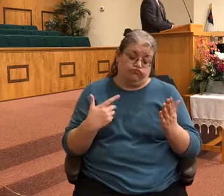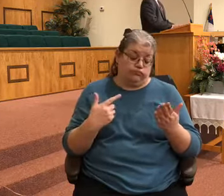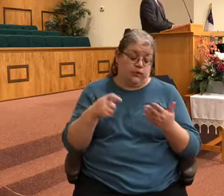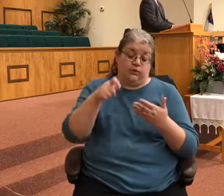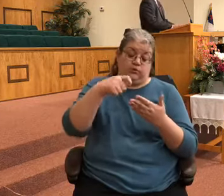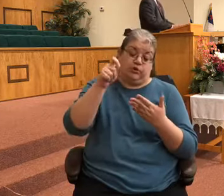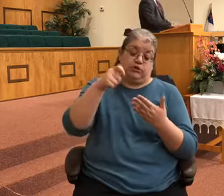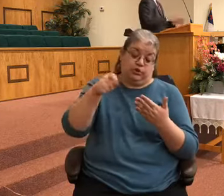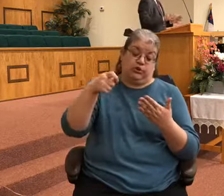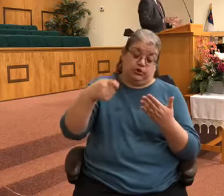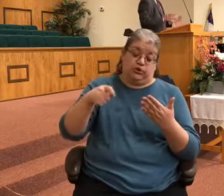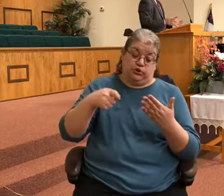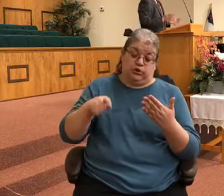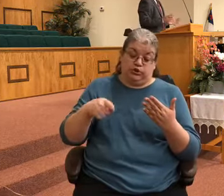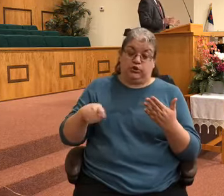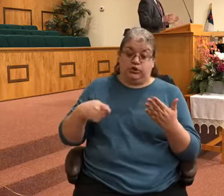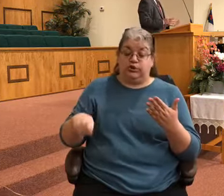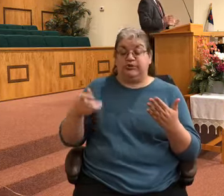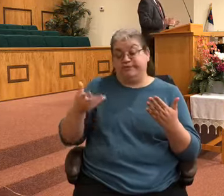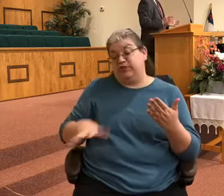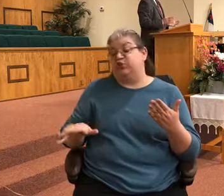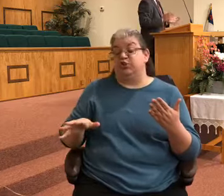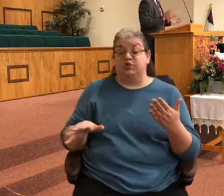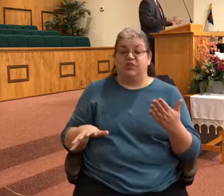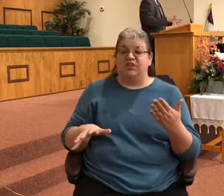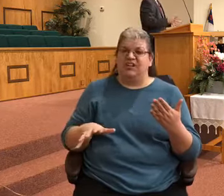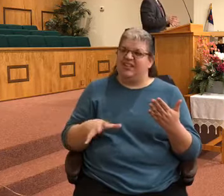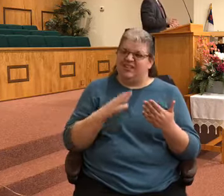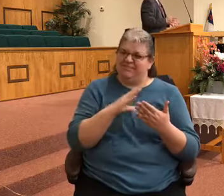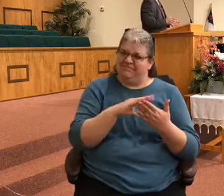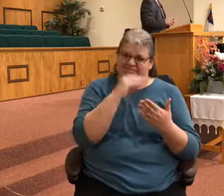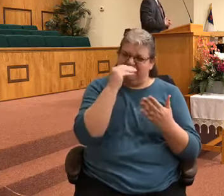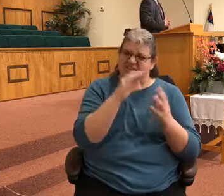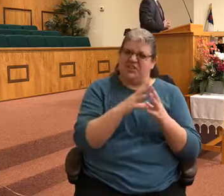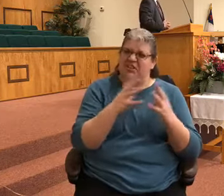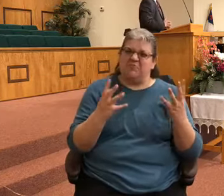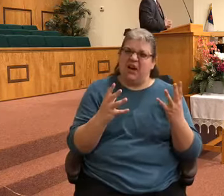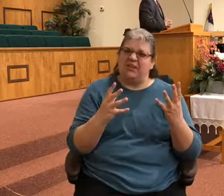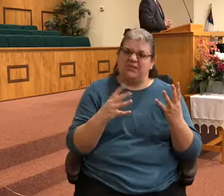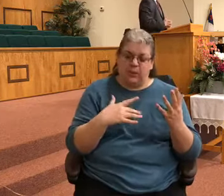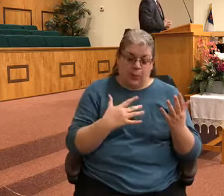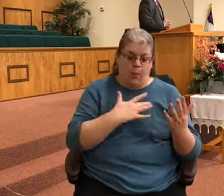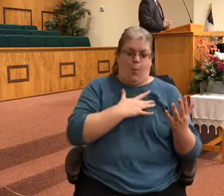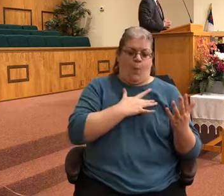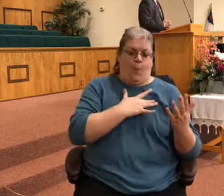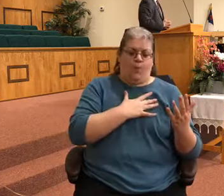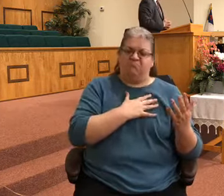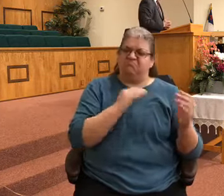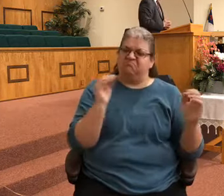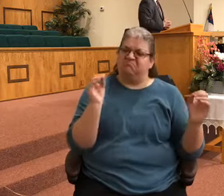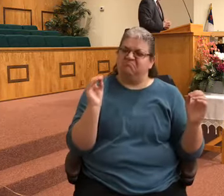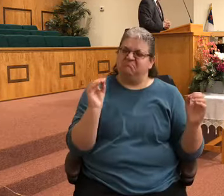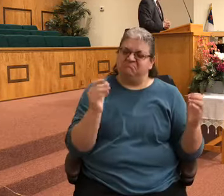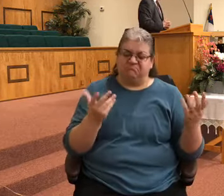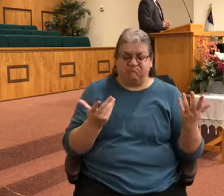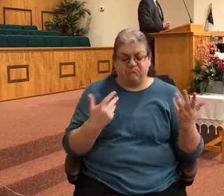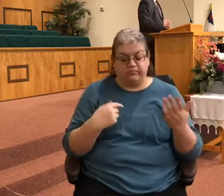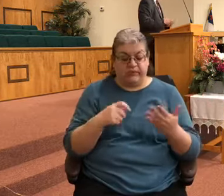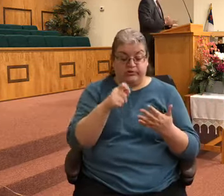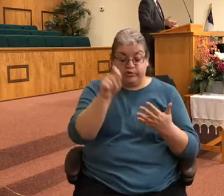with it. And I wasn't really getting a whole lot out of my Bible reading. And so I thought, you know, I need to incorporate